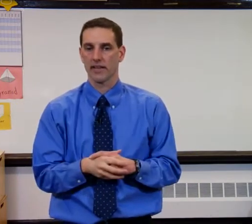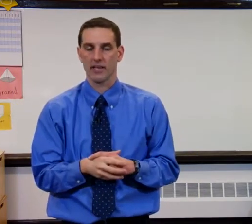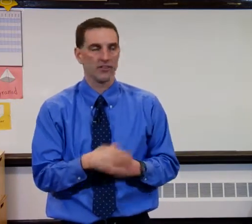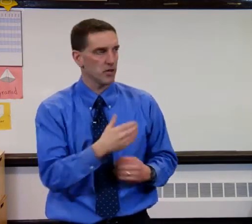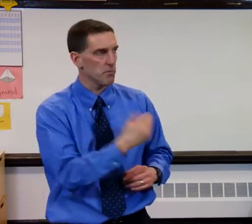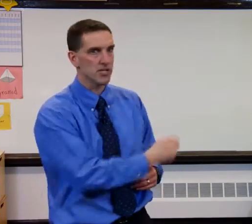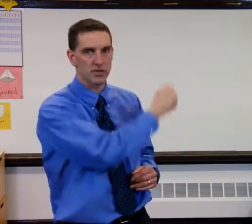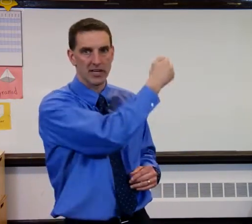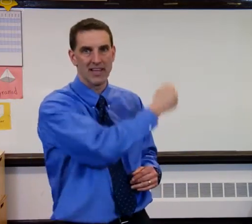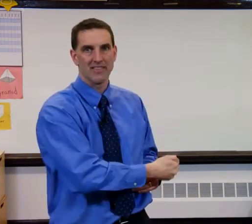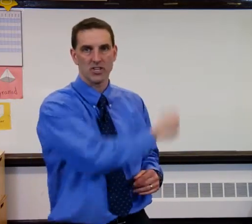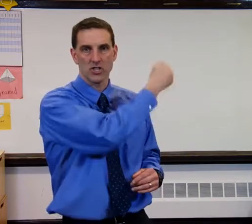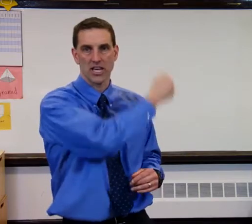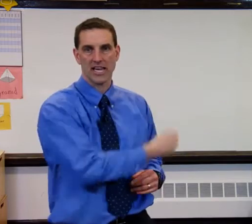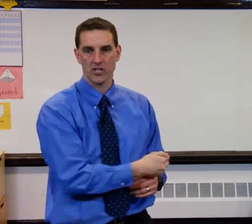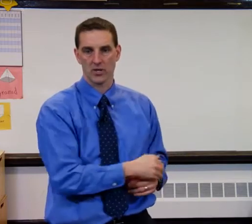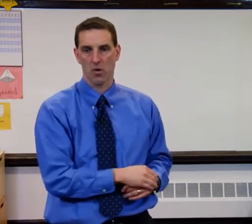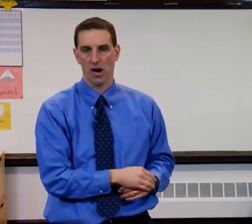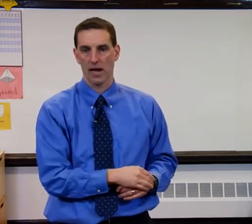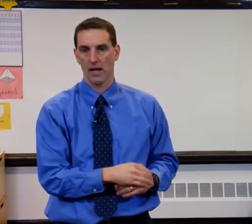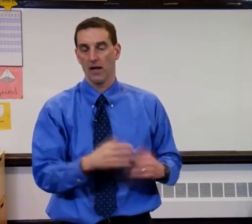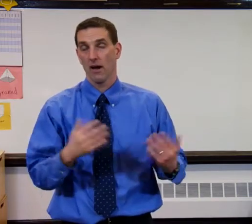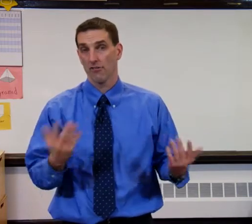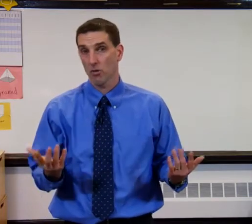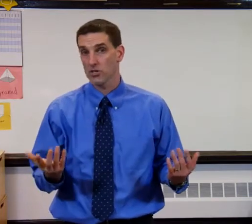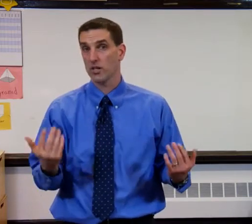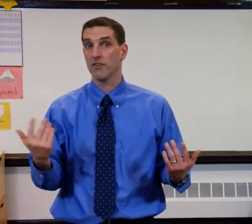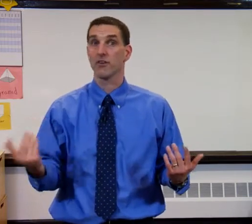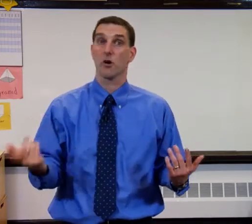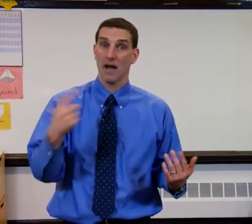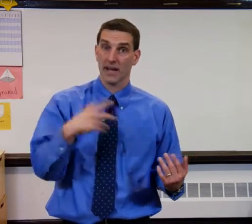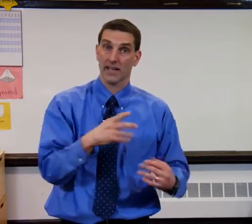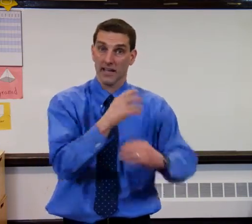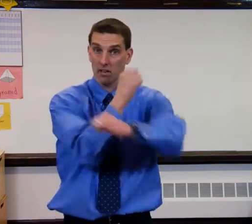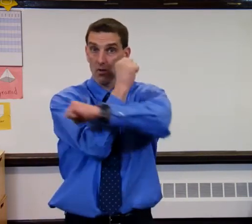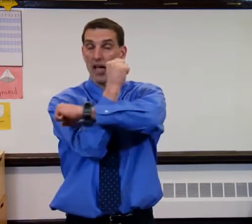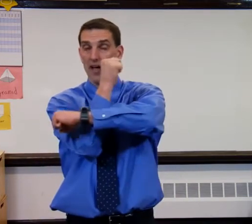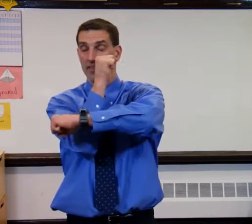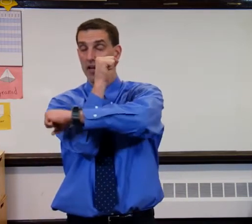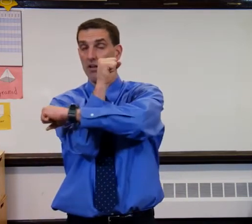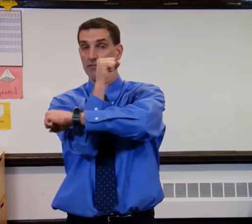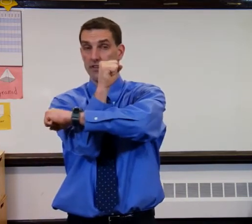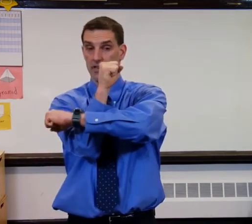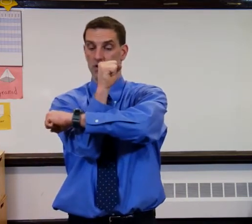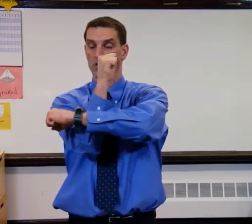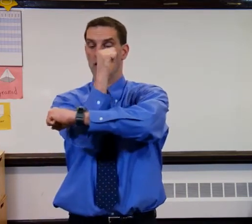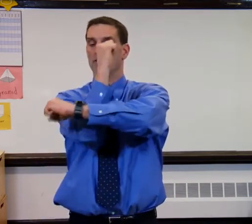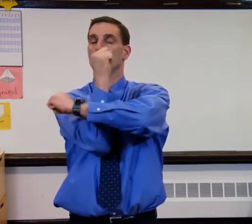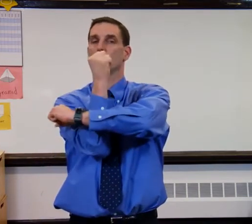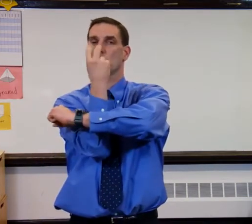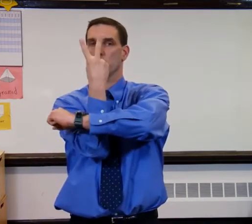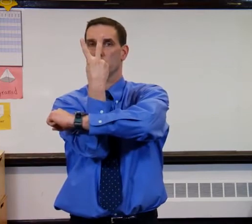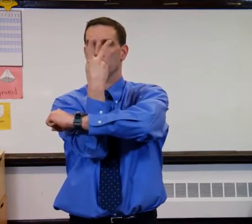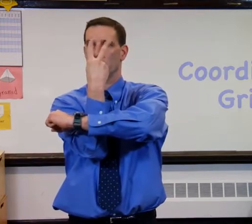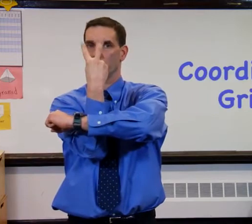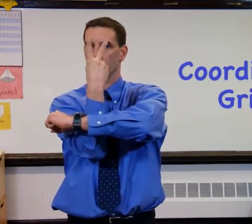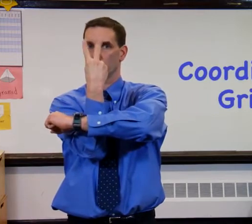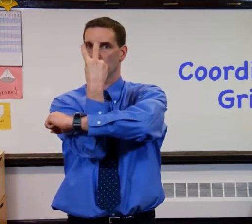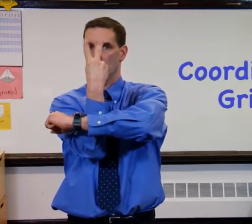kids that you're measuring the change in y. Of course, if you go back again and look at the other videos, this is a coordinate grid, and this is the y